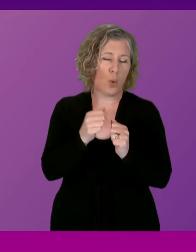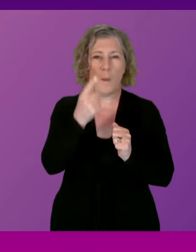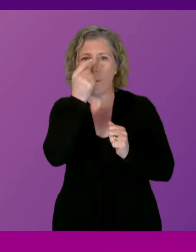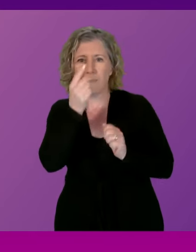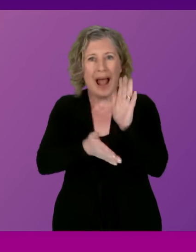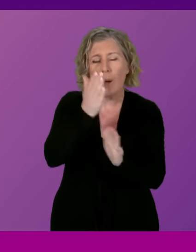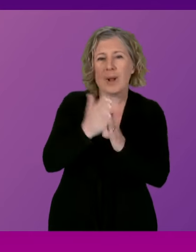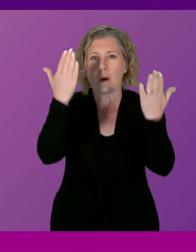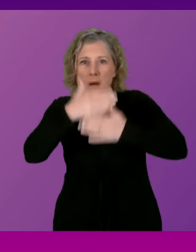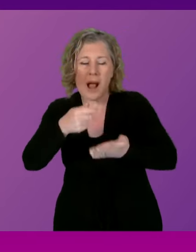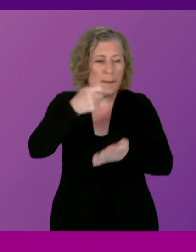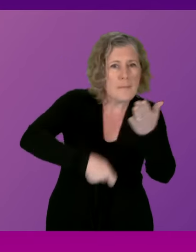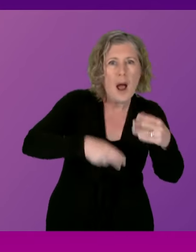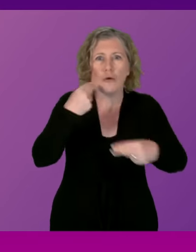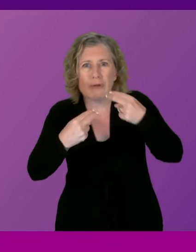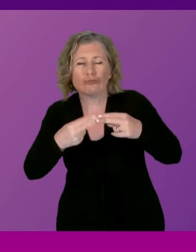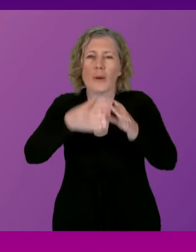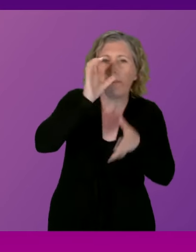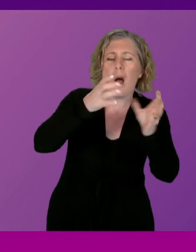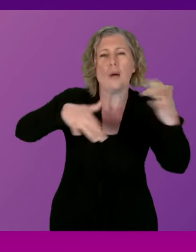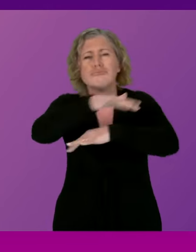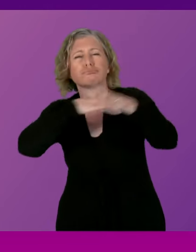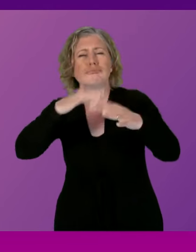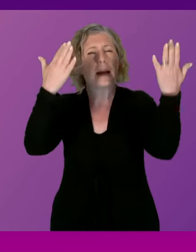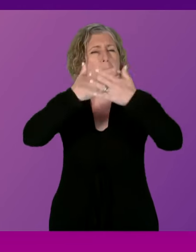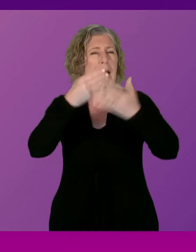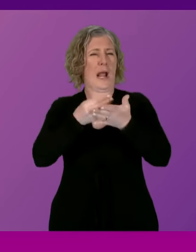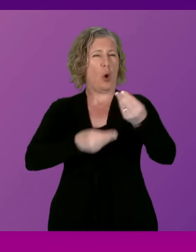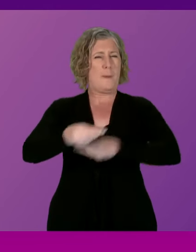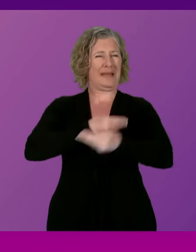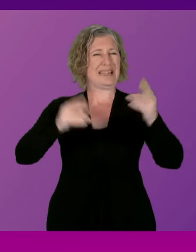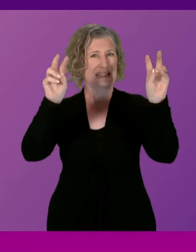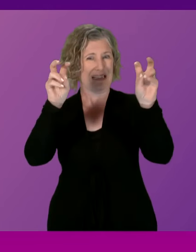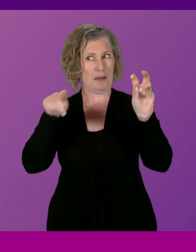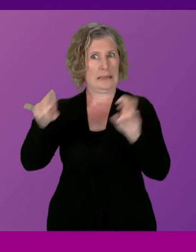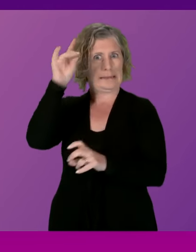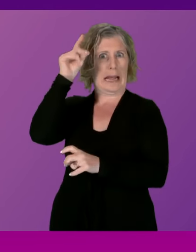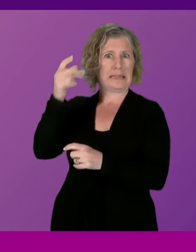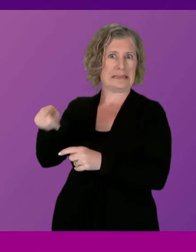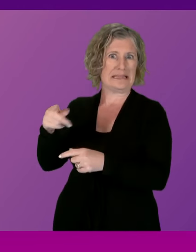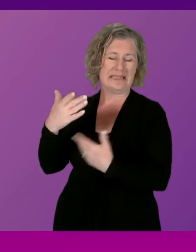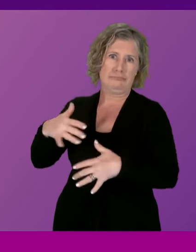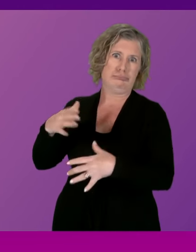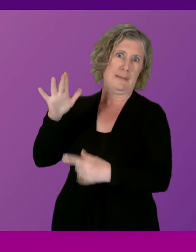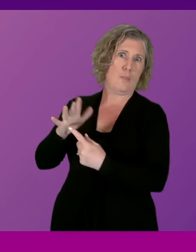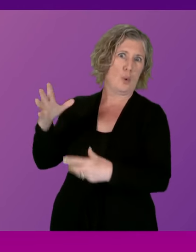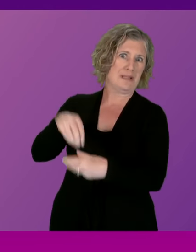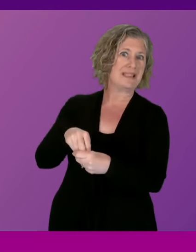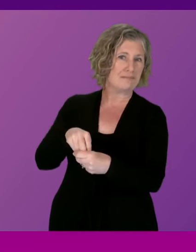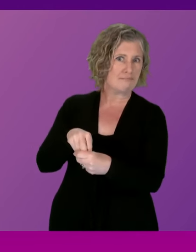the important role that taxi drivers play in that regard. It is important to note that it isn't